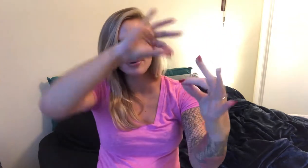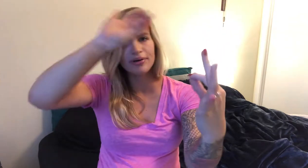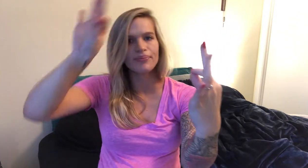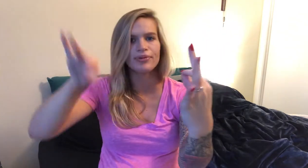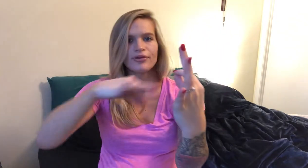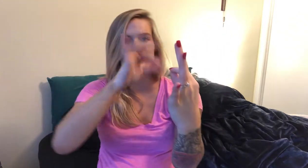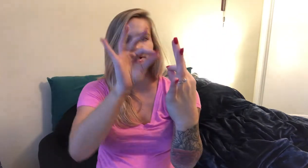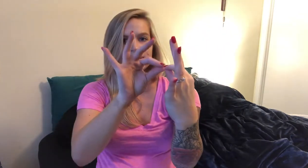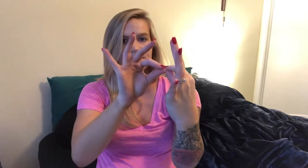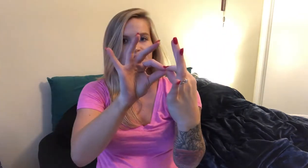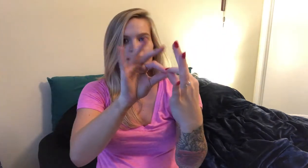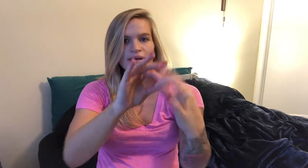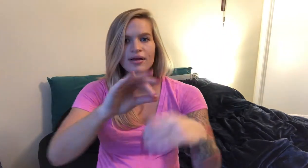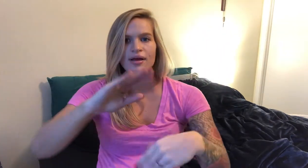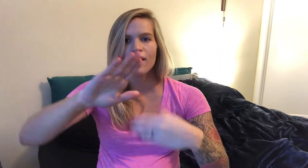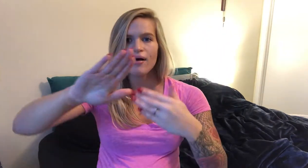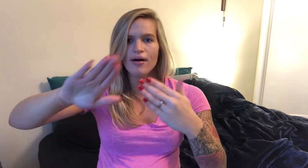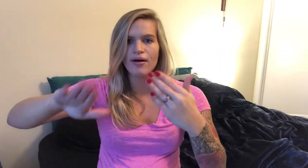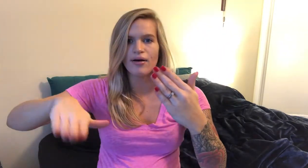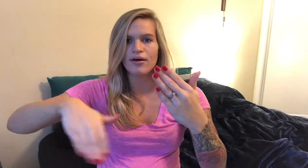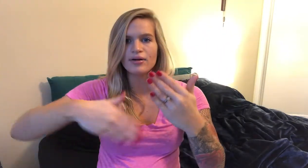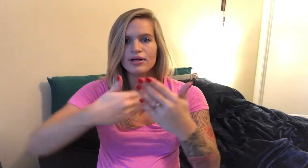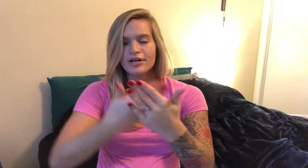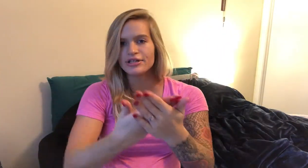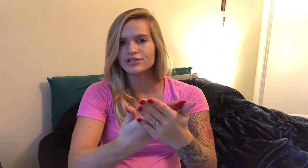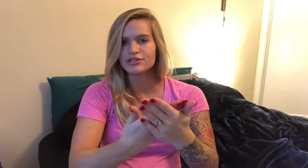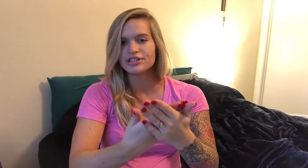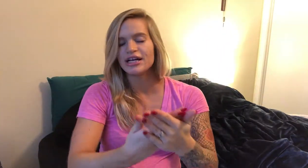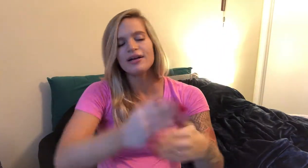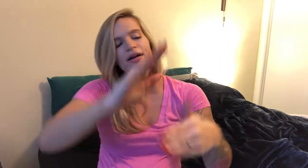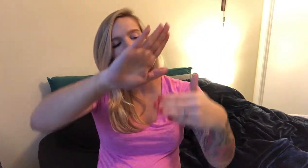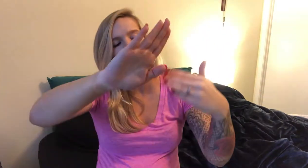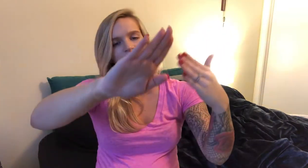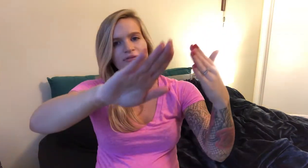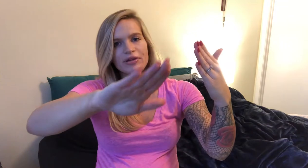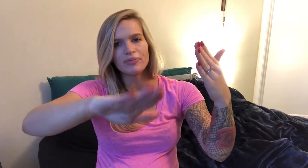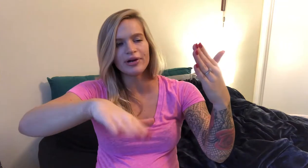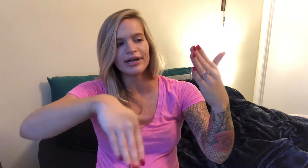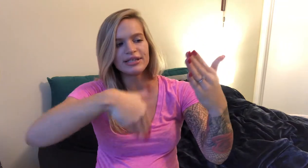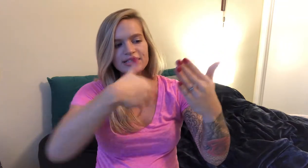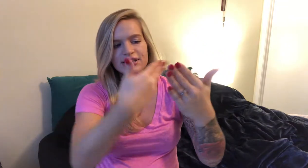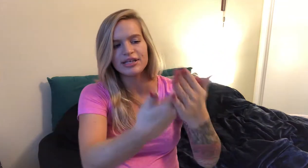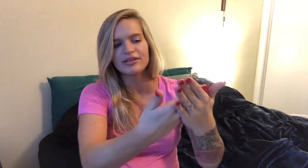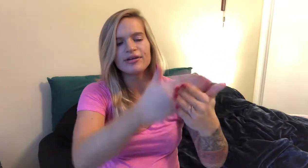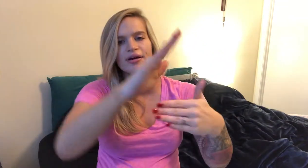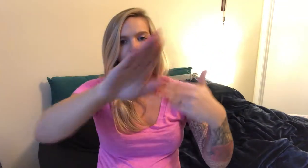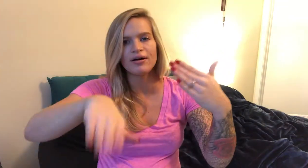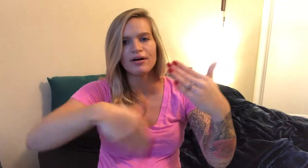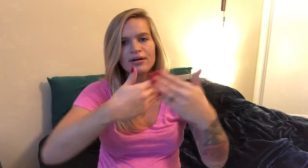one perfect all I already showed you that flip one hand into the other all